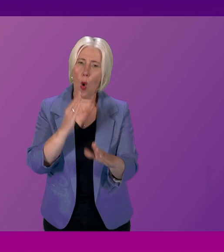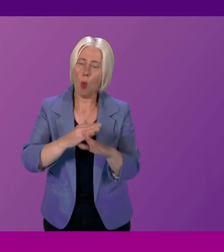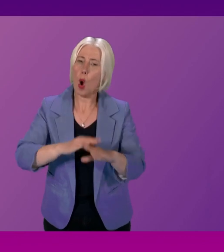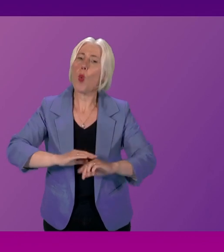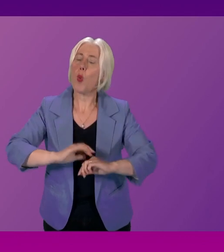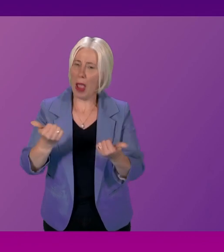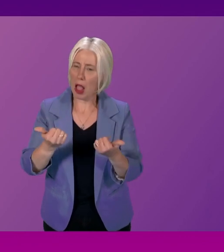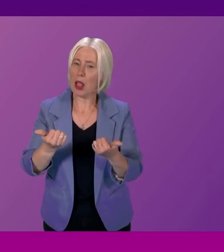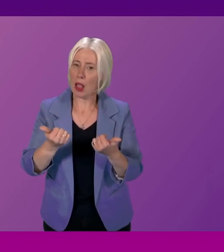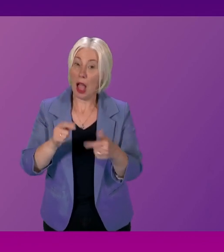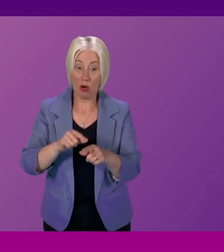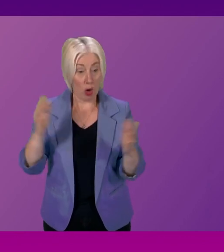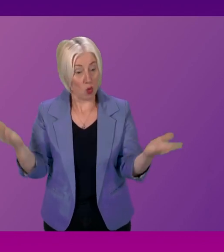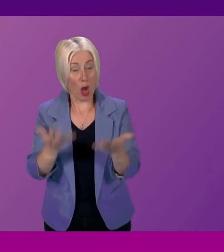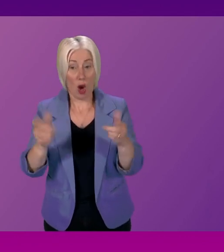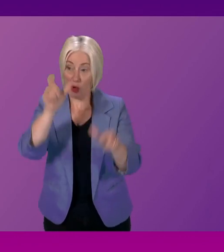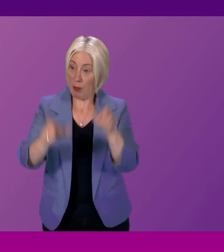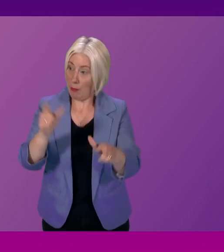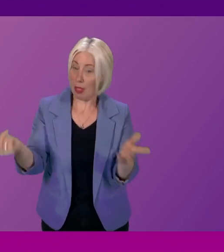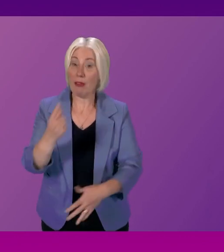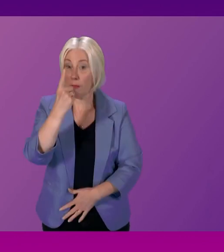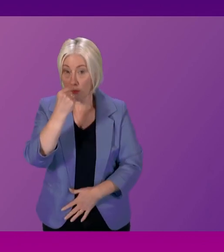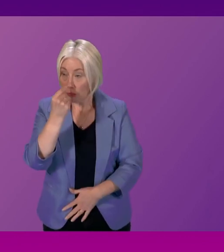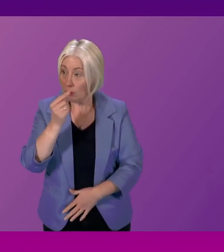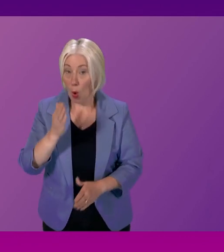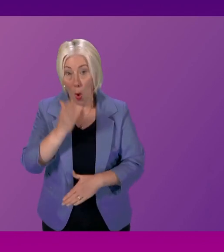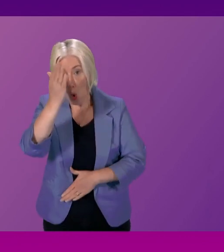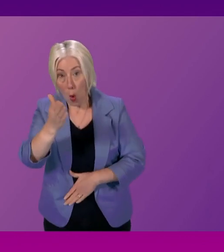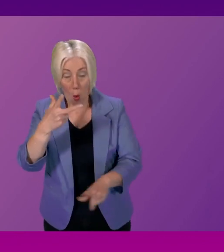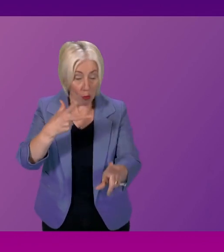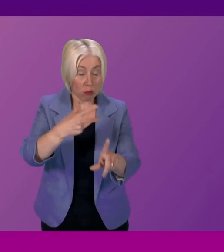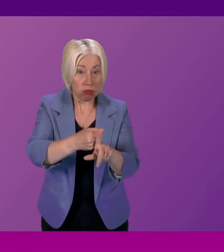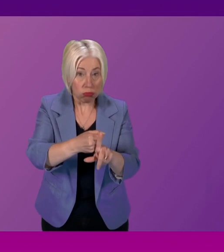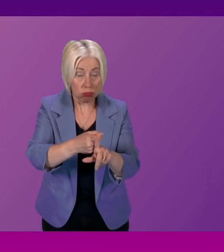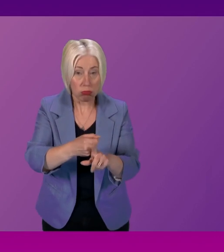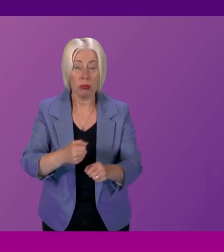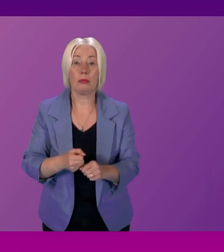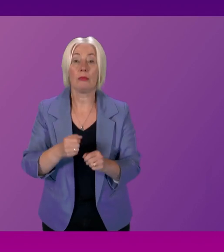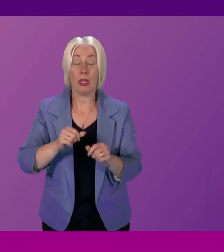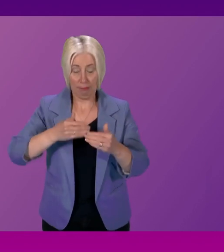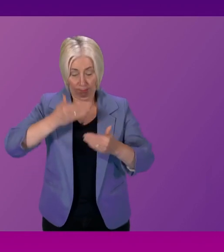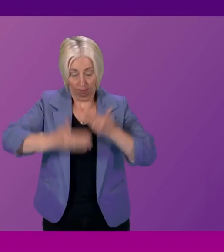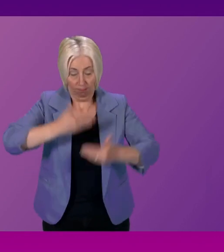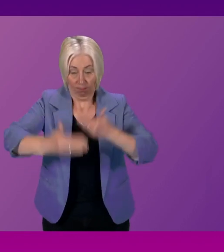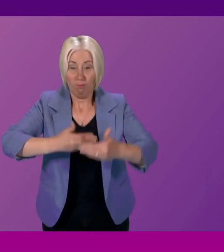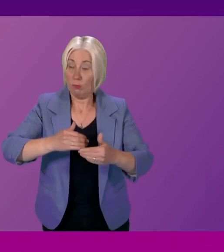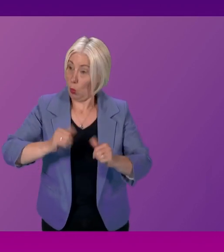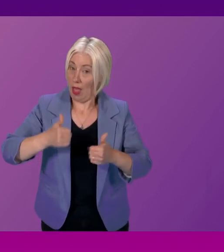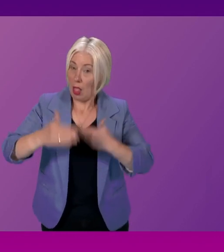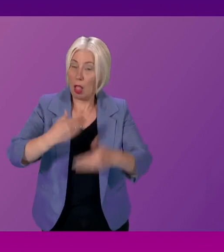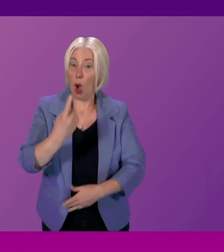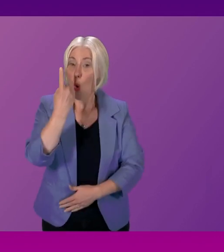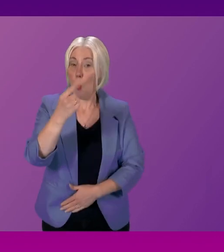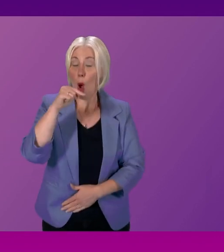and important. I would encourage anybody who's eligible to come forward for those vaccines. The programme is progressing very well, with over 1